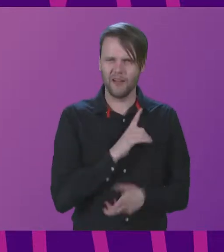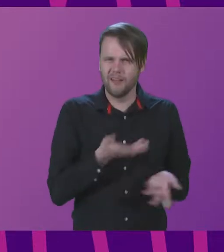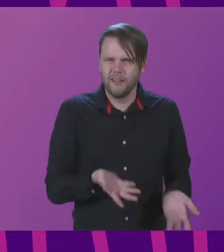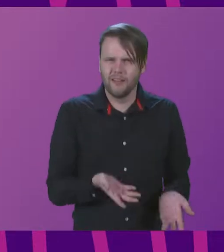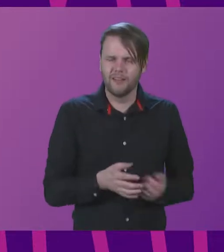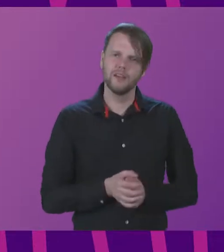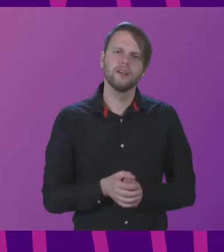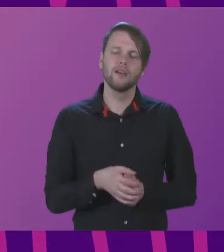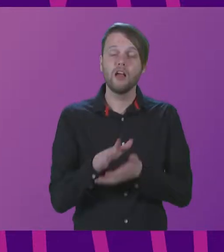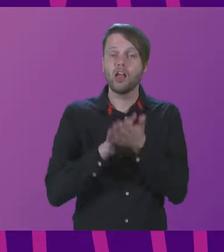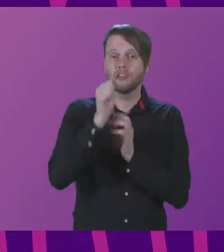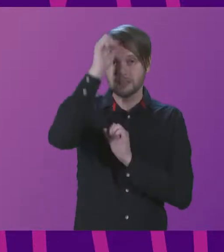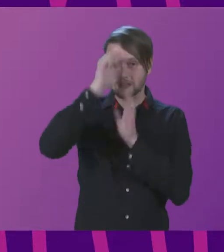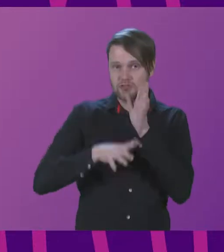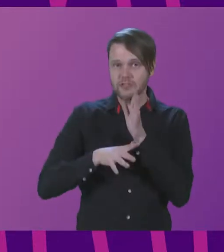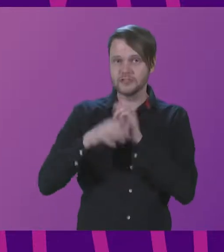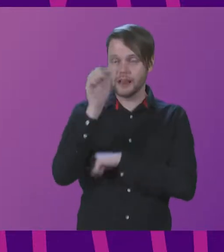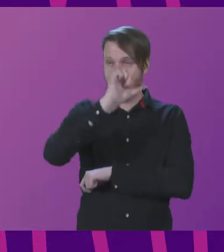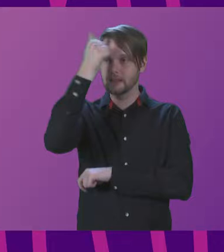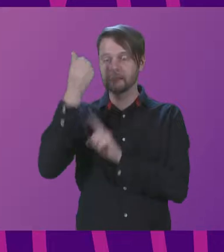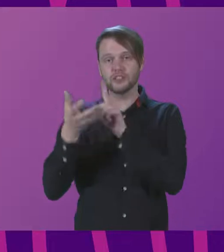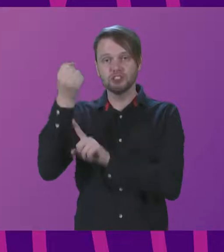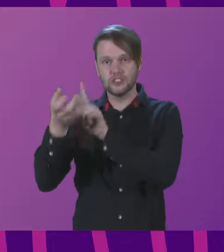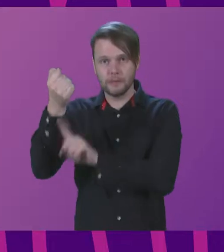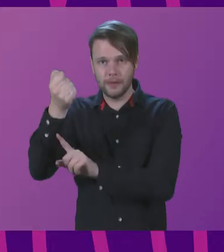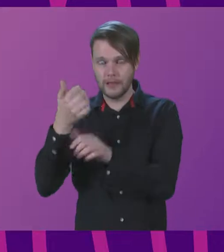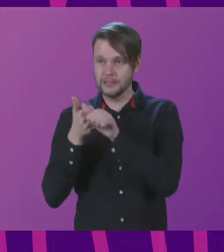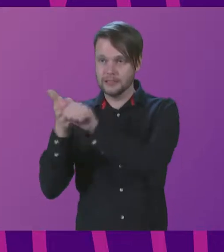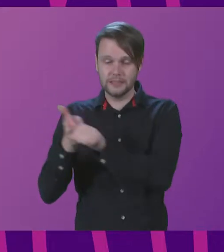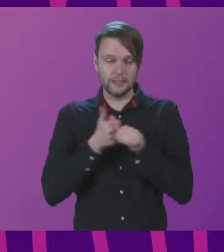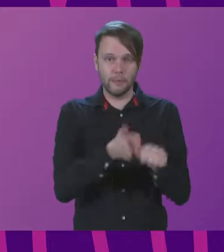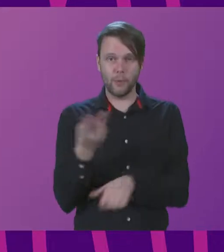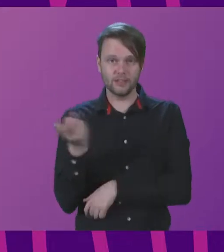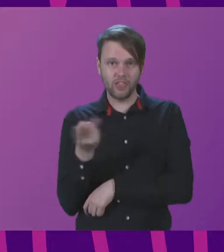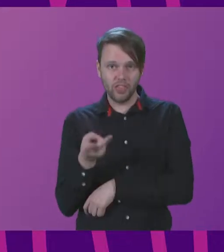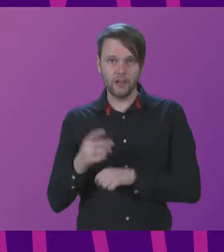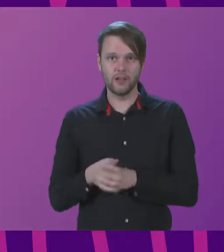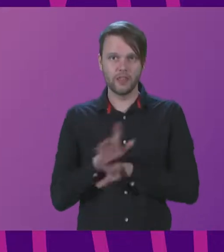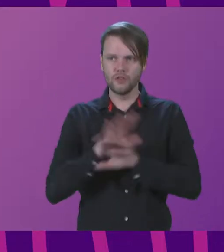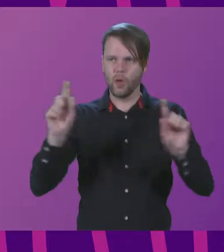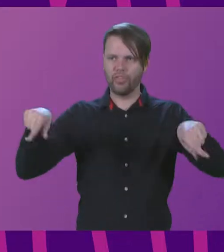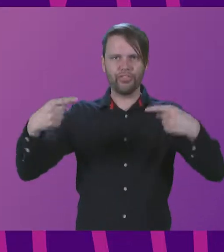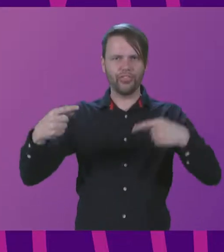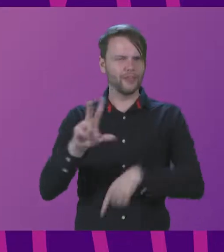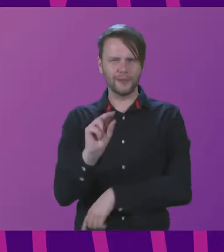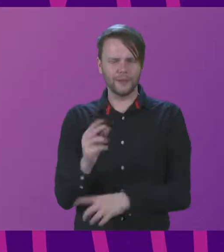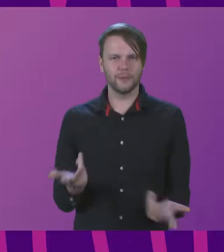Cultural experience and academic achievement support each other. They do not oppose each other.